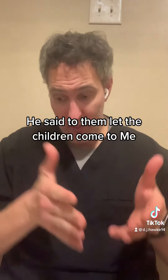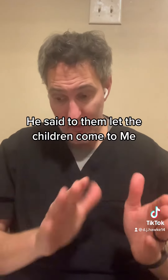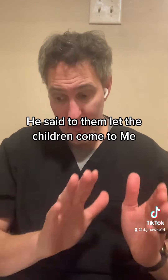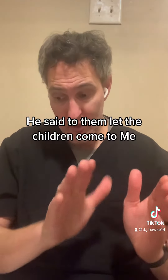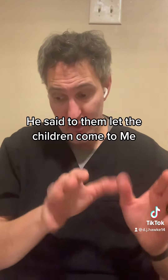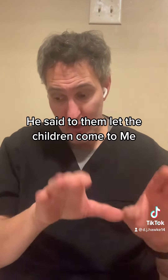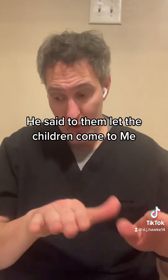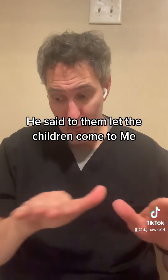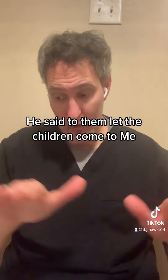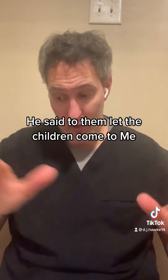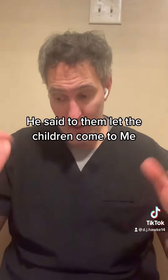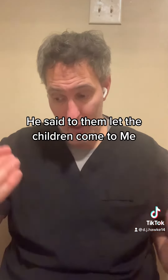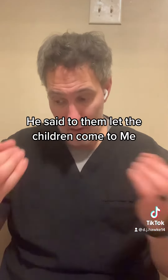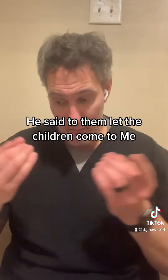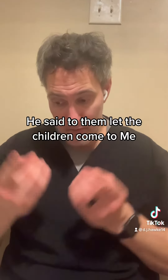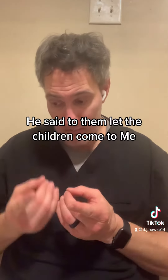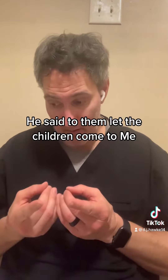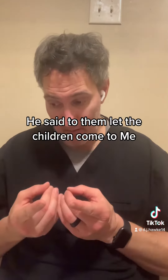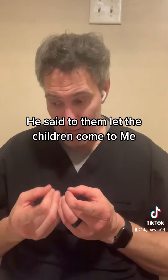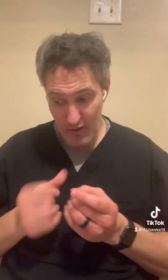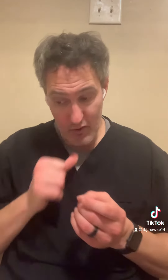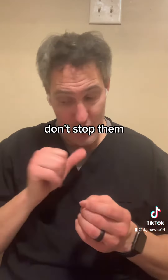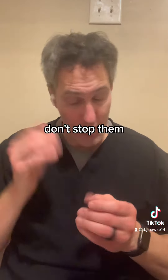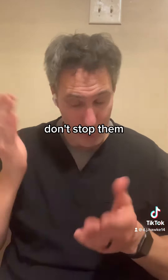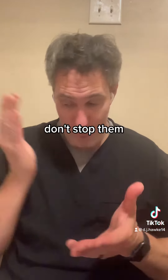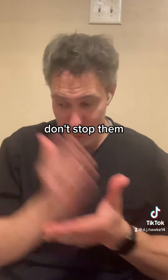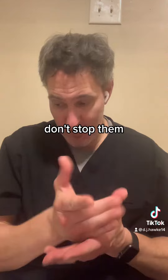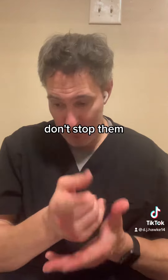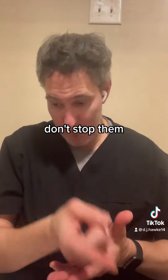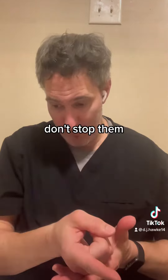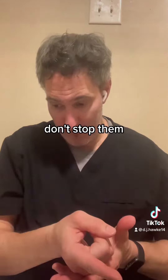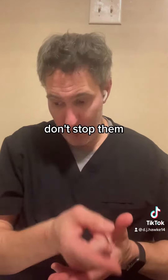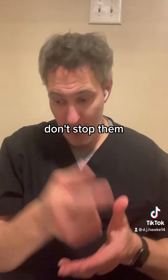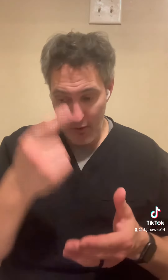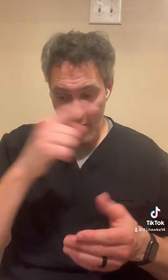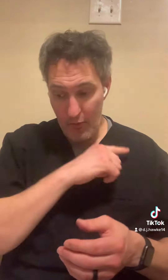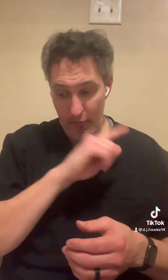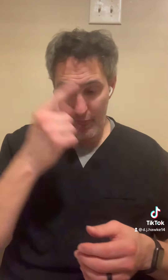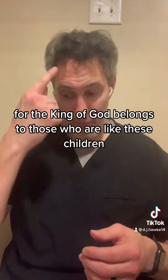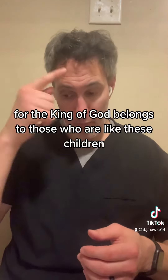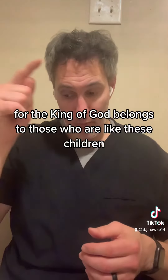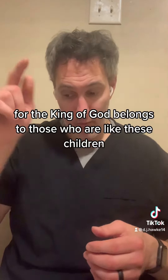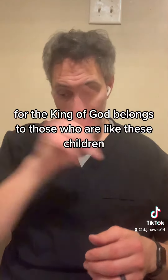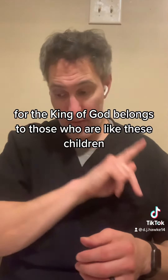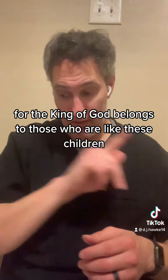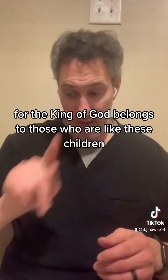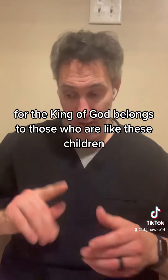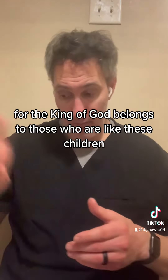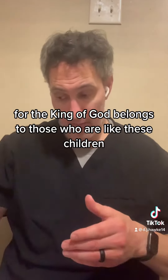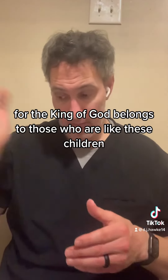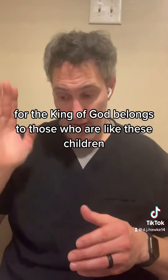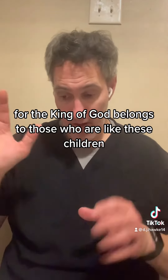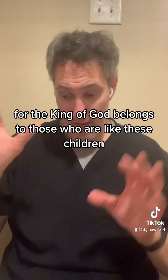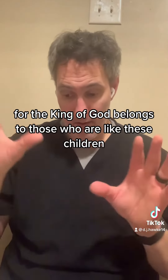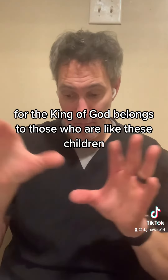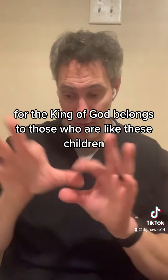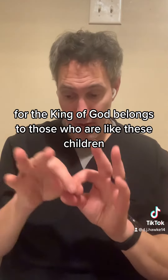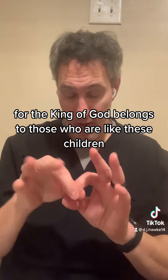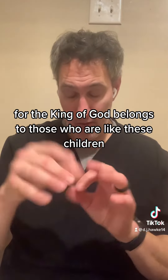let the children come to me. Don't stop them, for the kingdom of God belongs